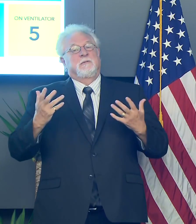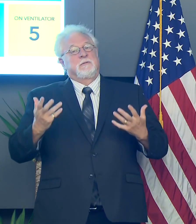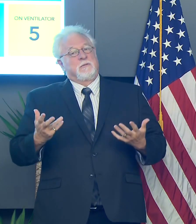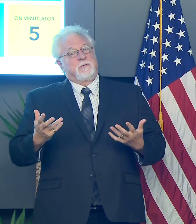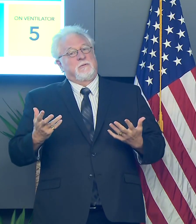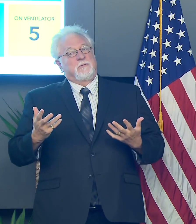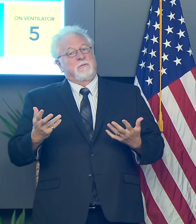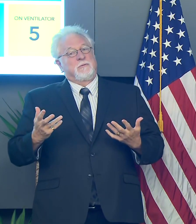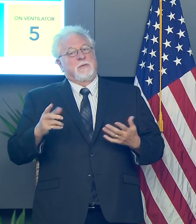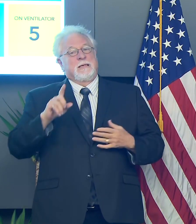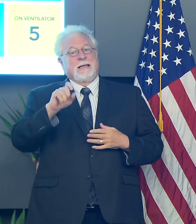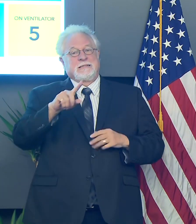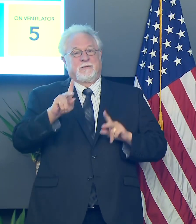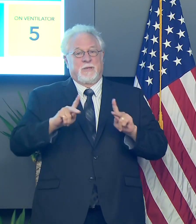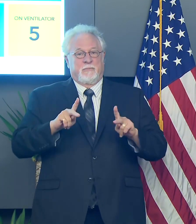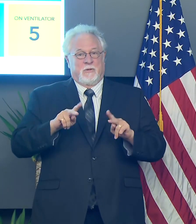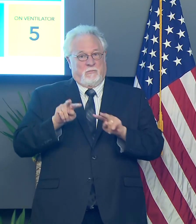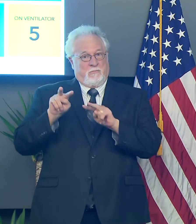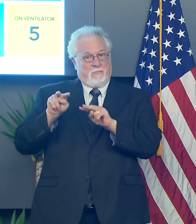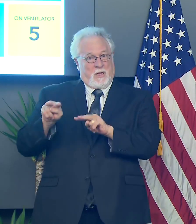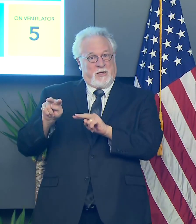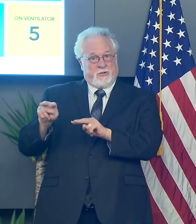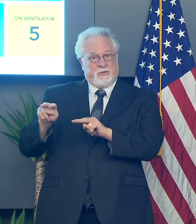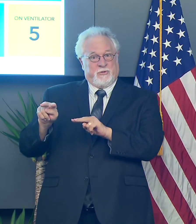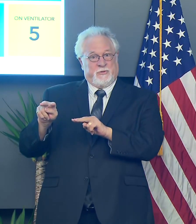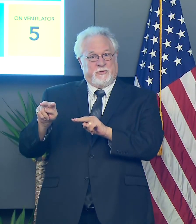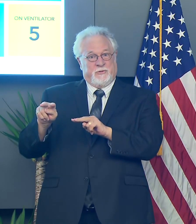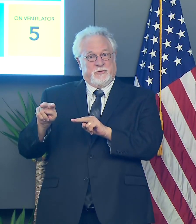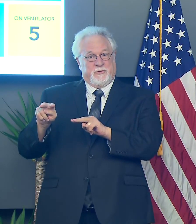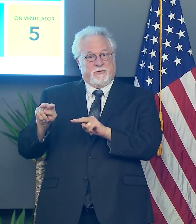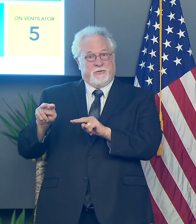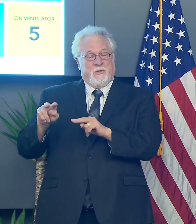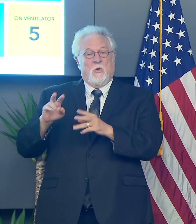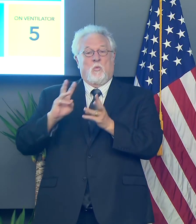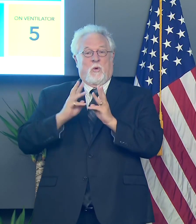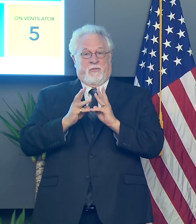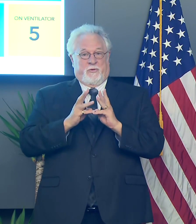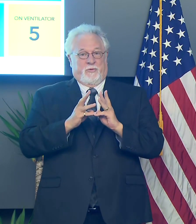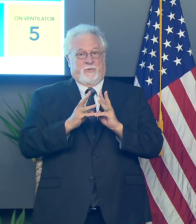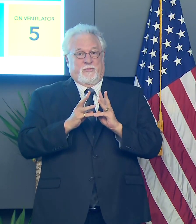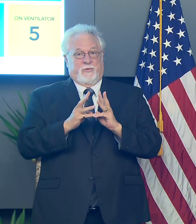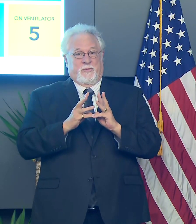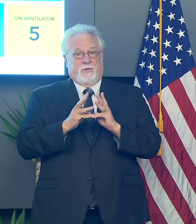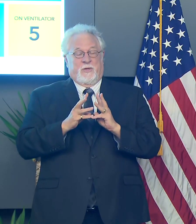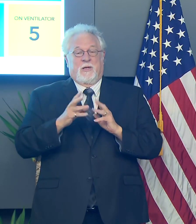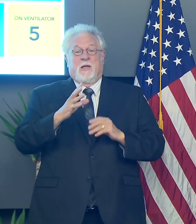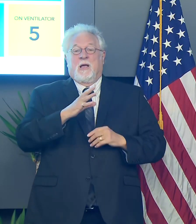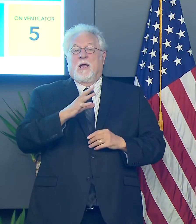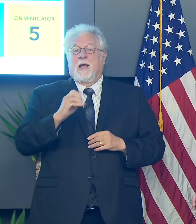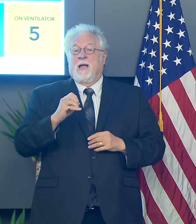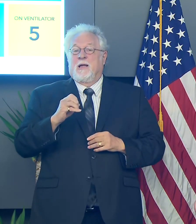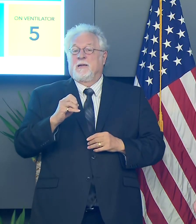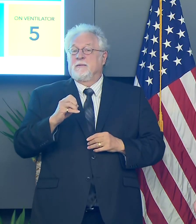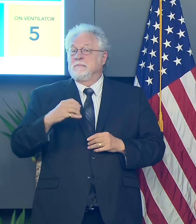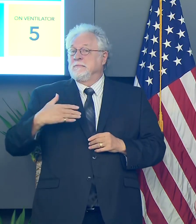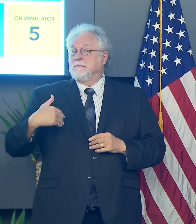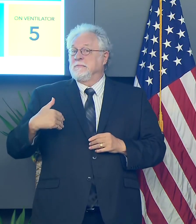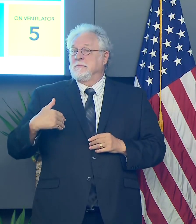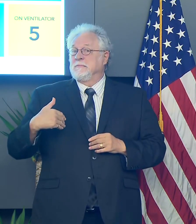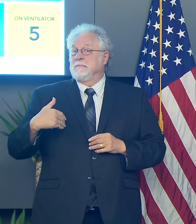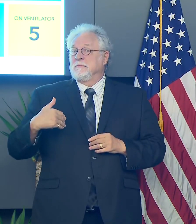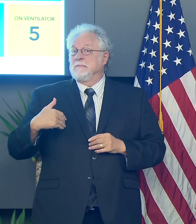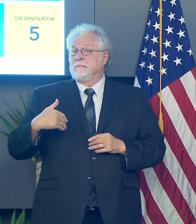I'm asking everyone to monitor, uh, the situation, the weather. Uh, and if you haven't done so,